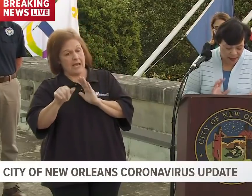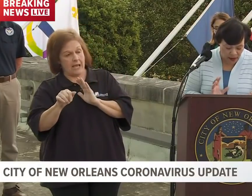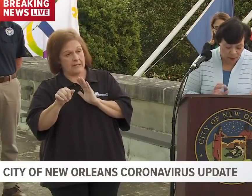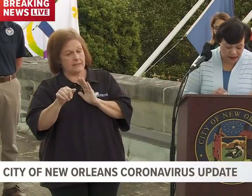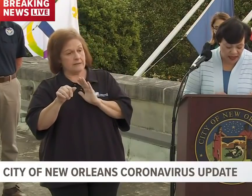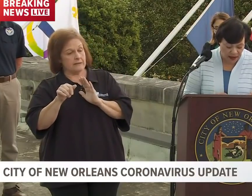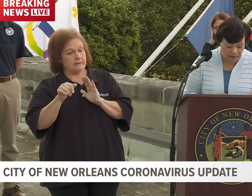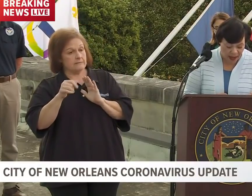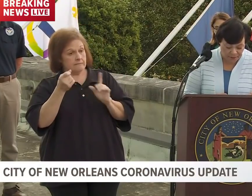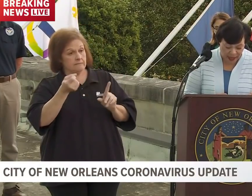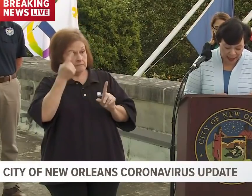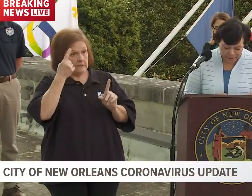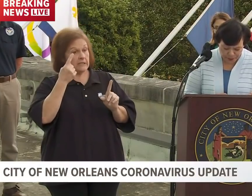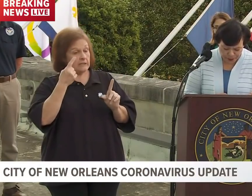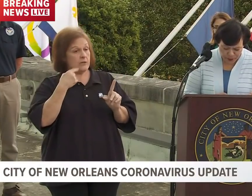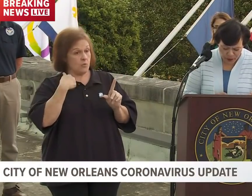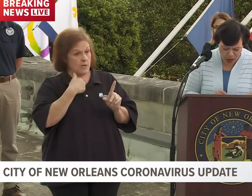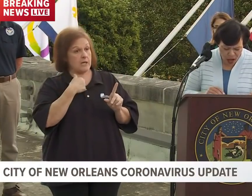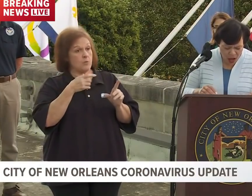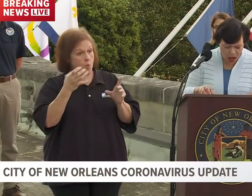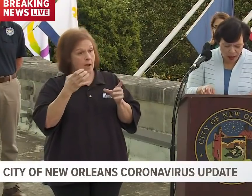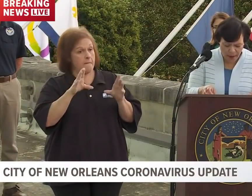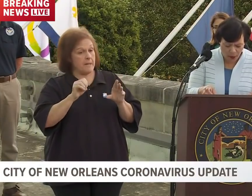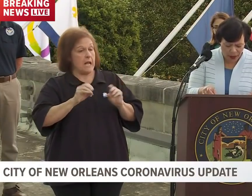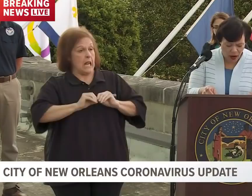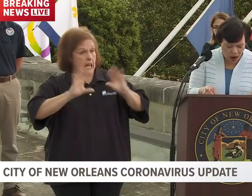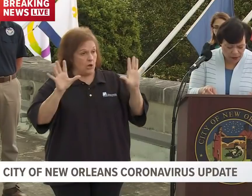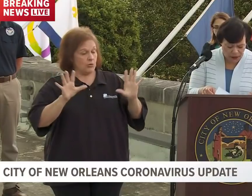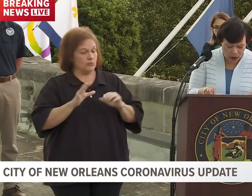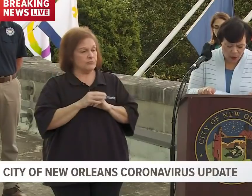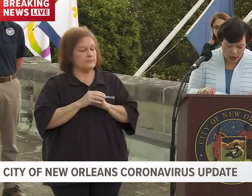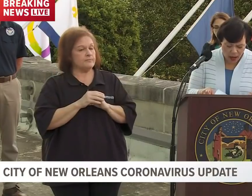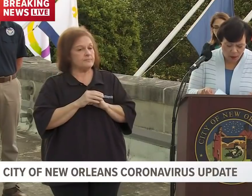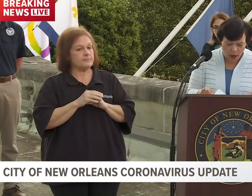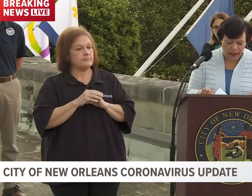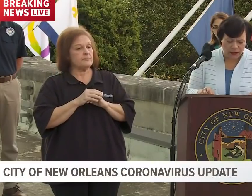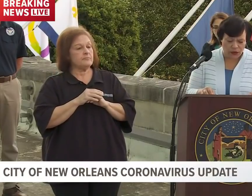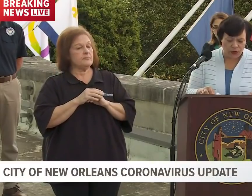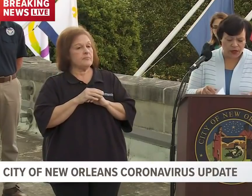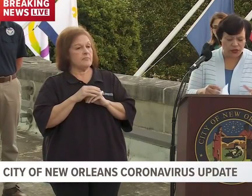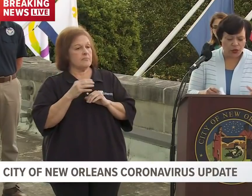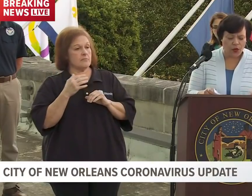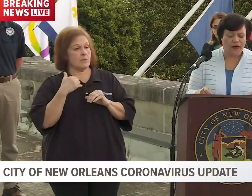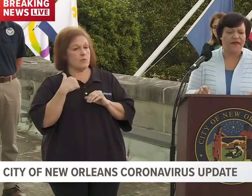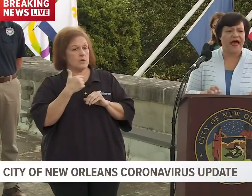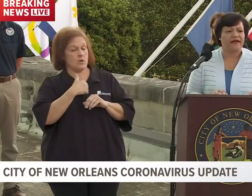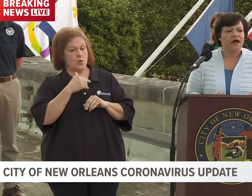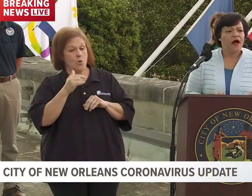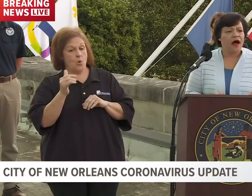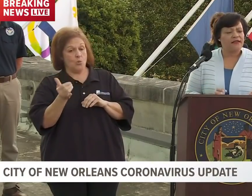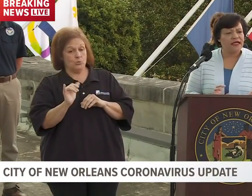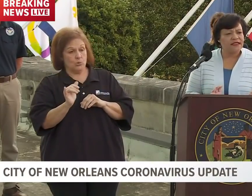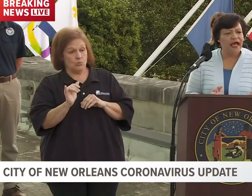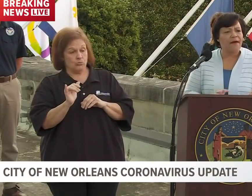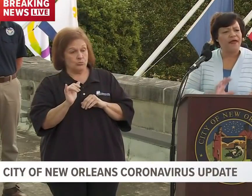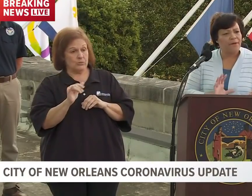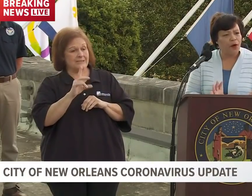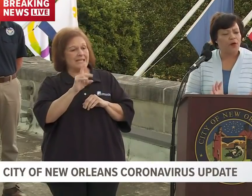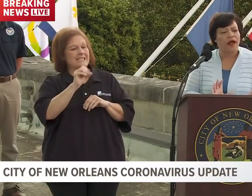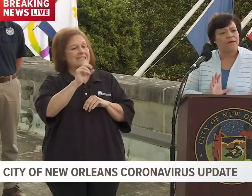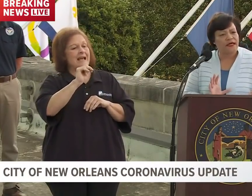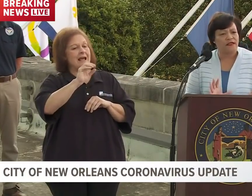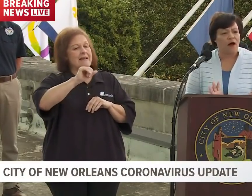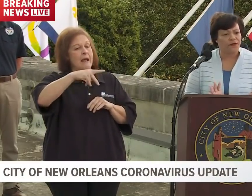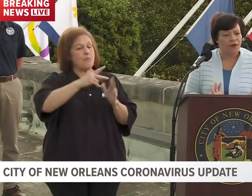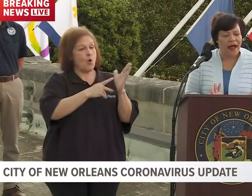Make no mistake about that. We are also wanting to ensure that DSNAP, that